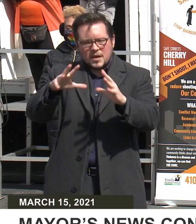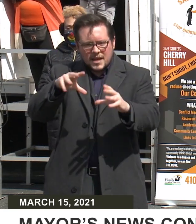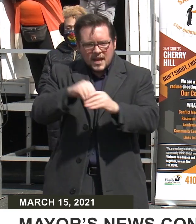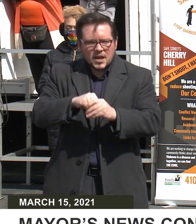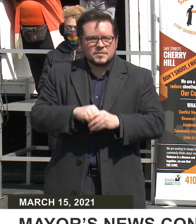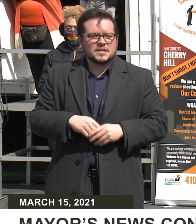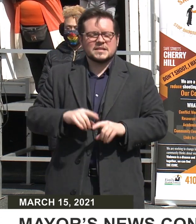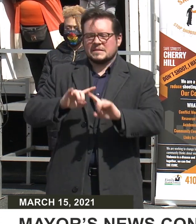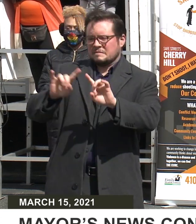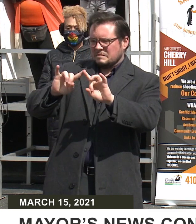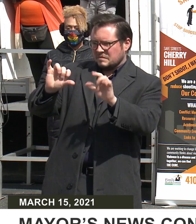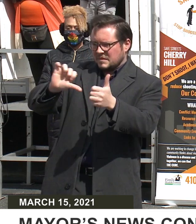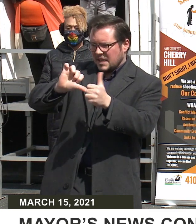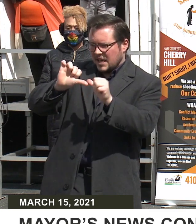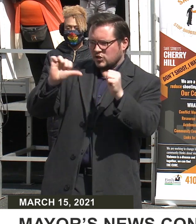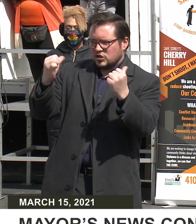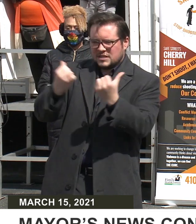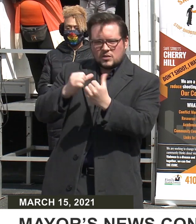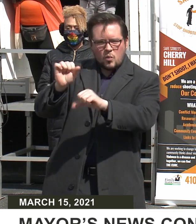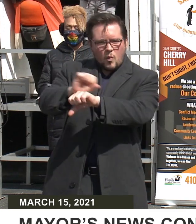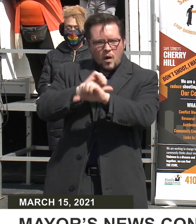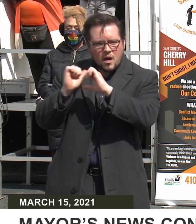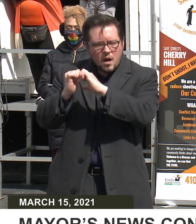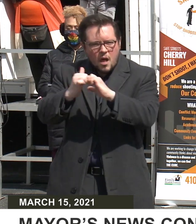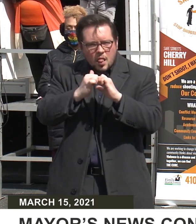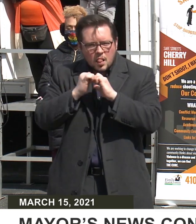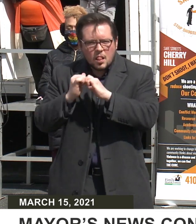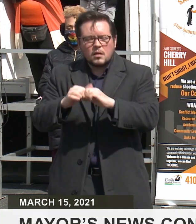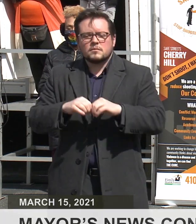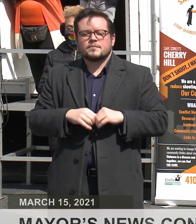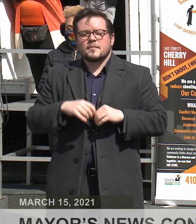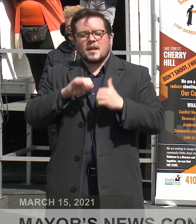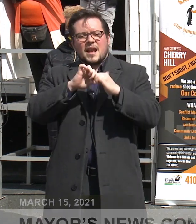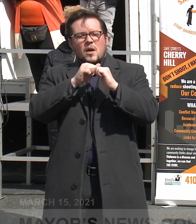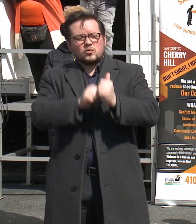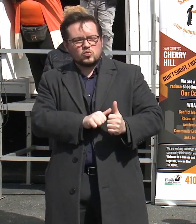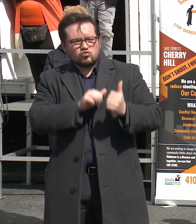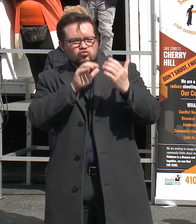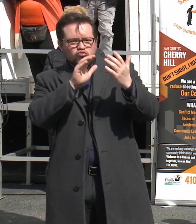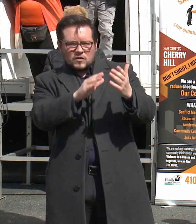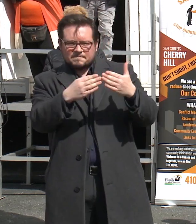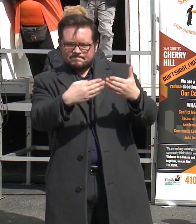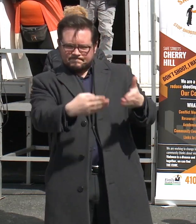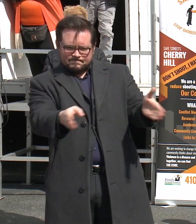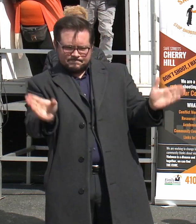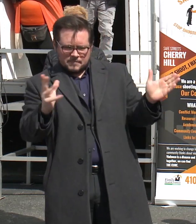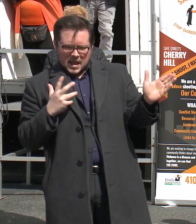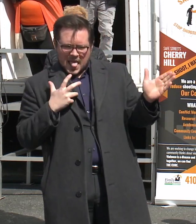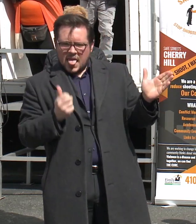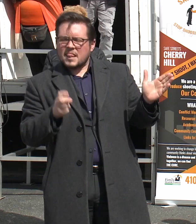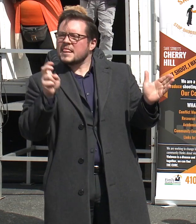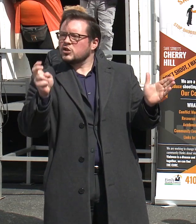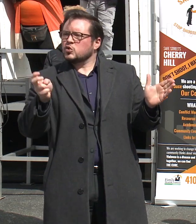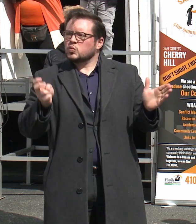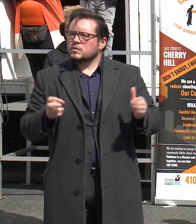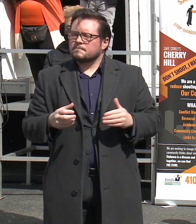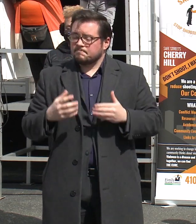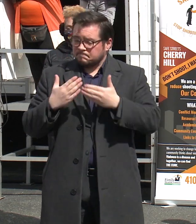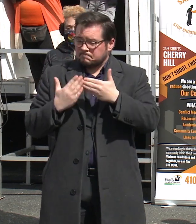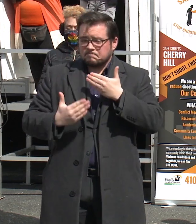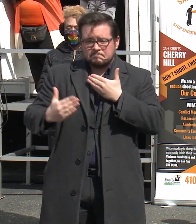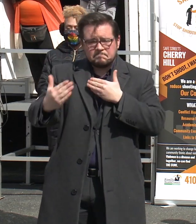coordination, evaluation, and accountability for addressing the broader social determinants of health. In the coming months,